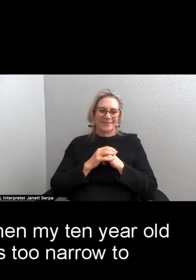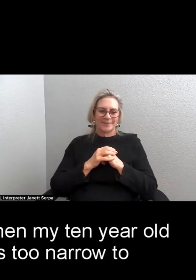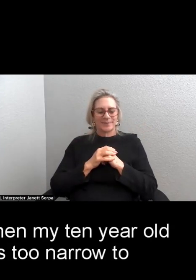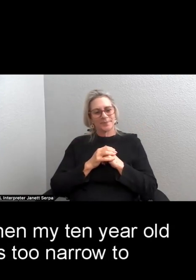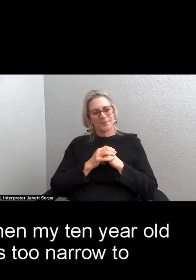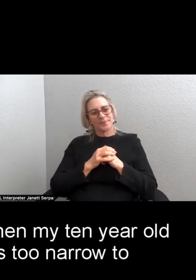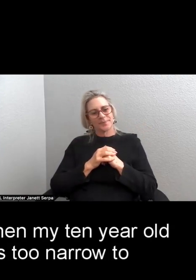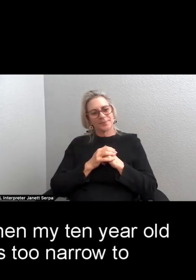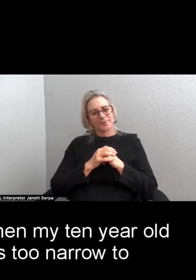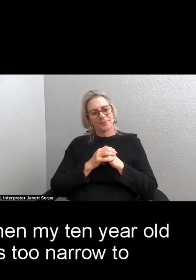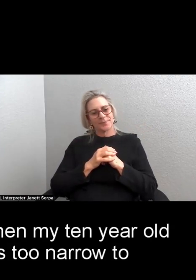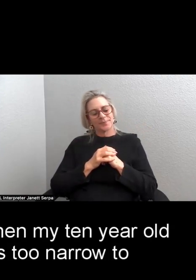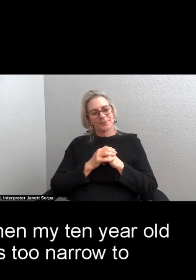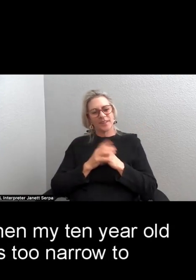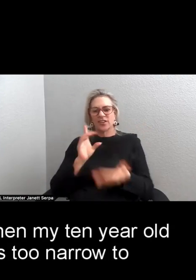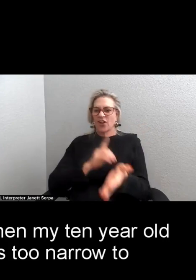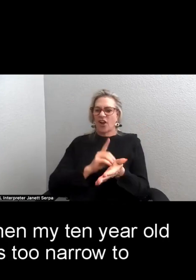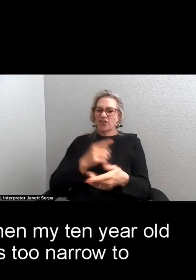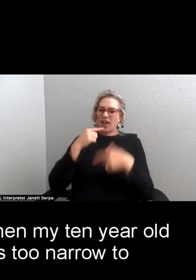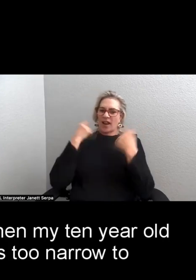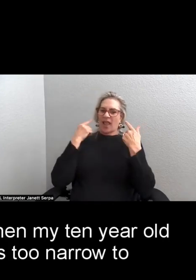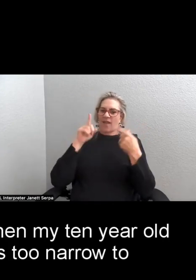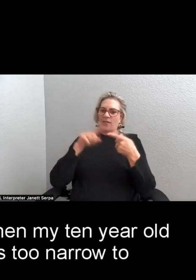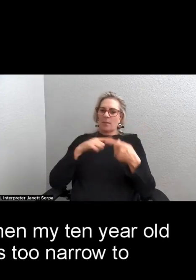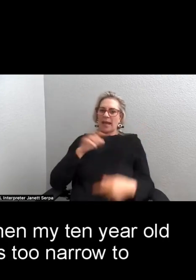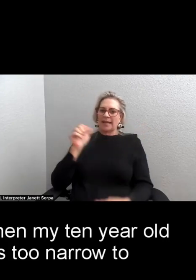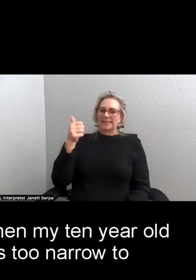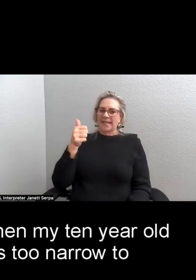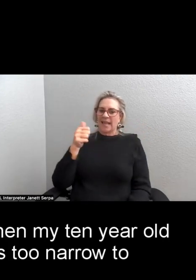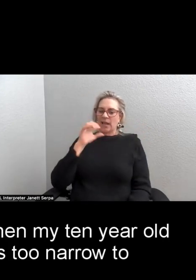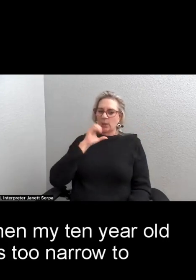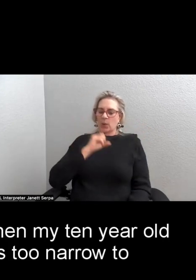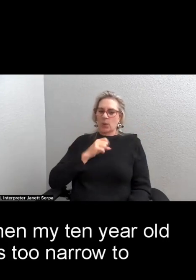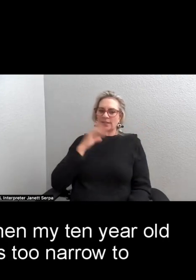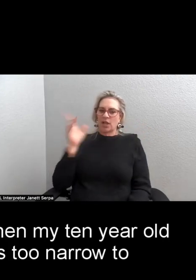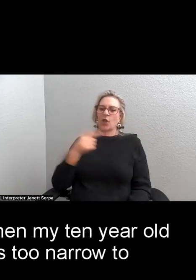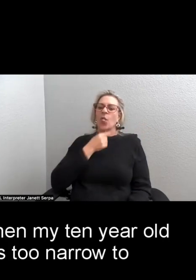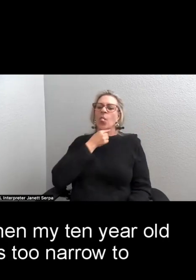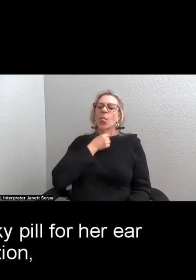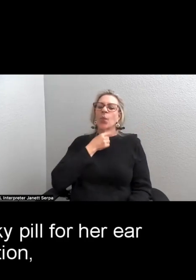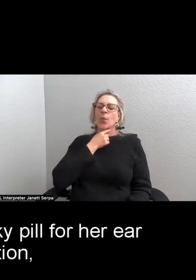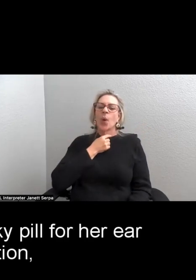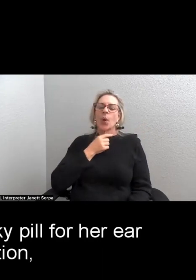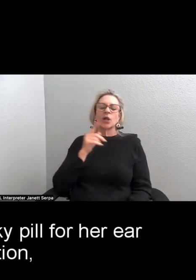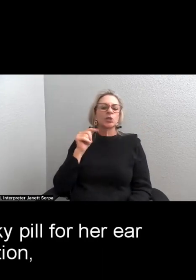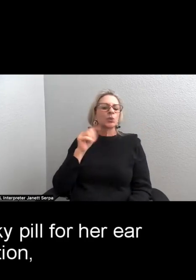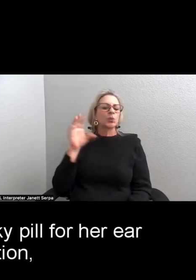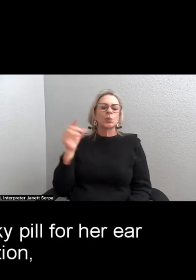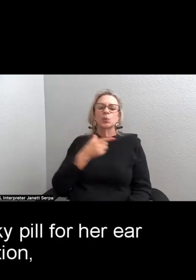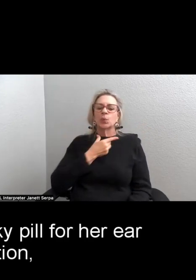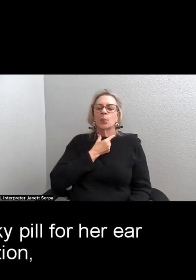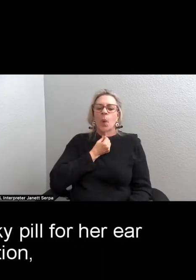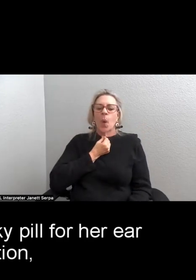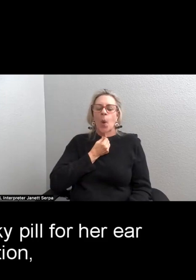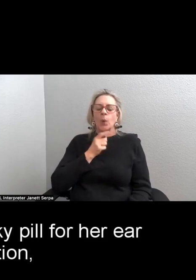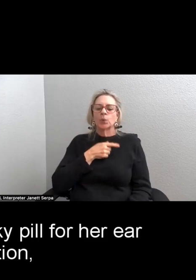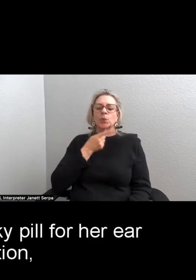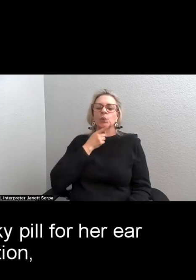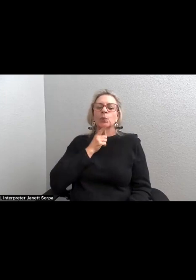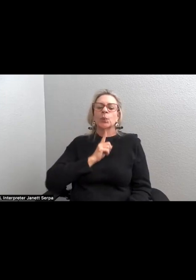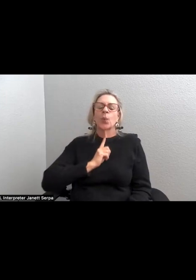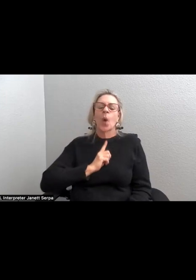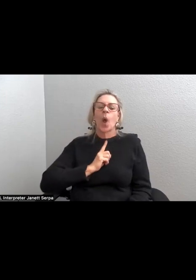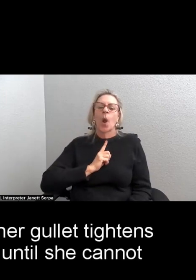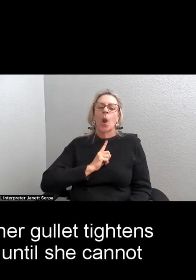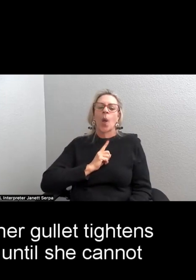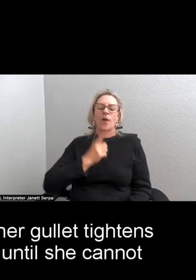The doctor laughs when my 10-year-old says her throat is too narrow to swallow the chunky pill for her ear